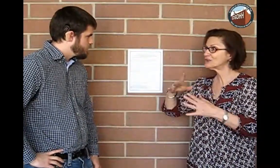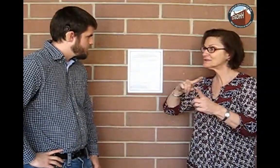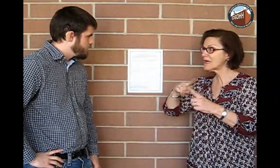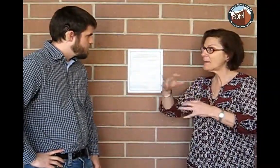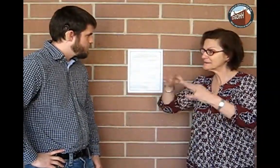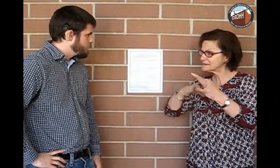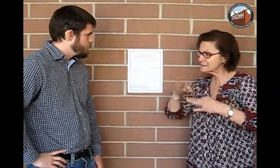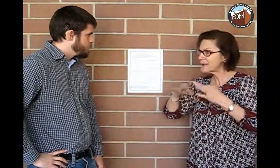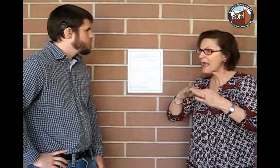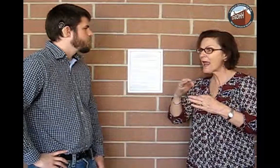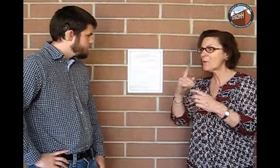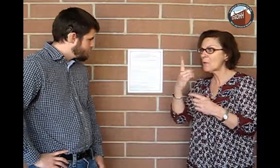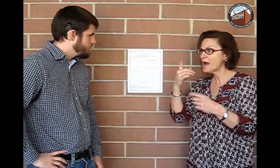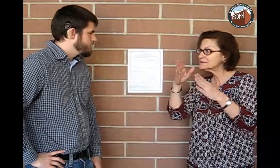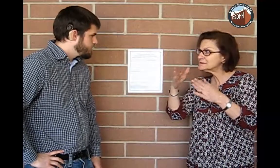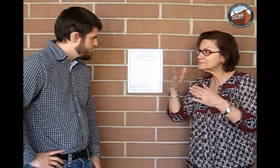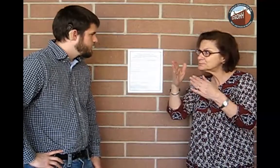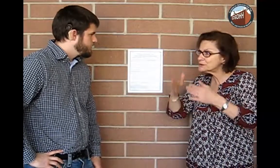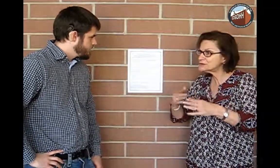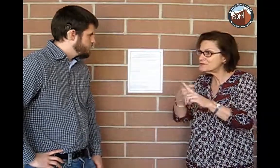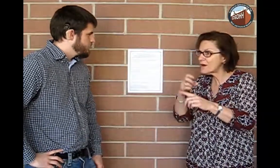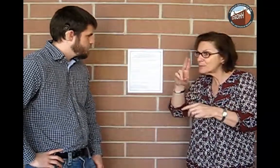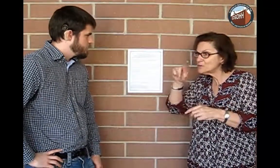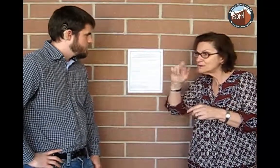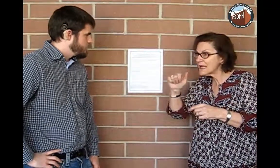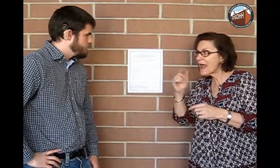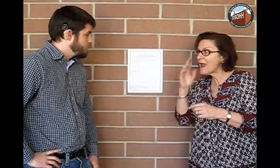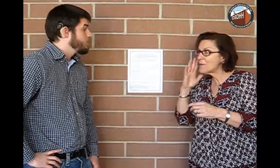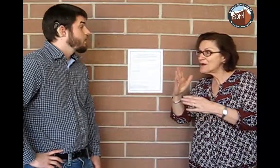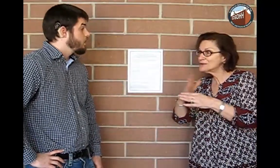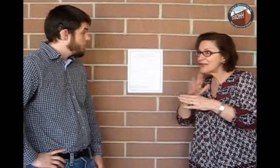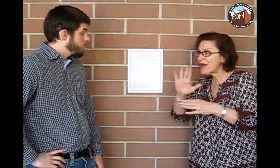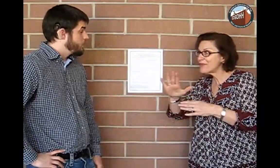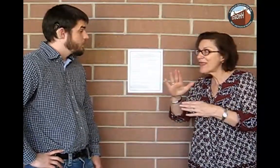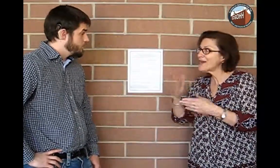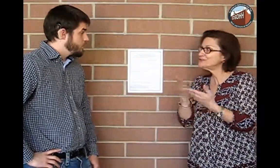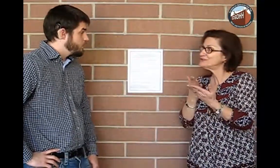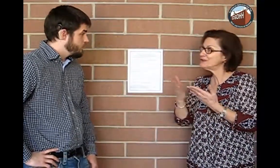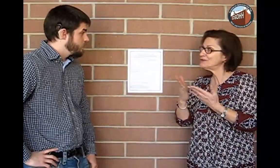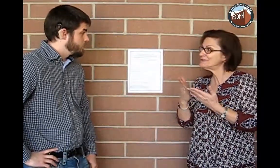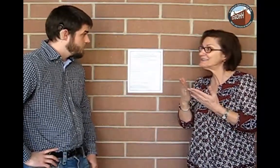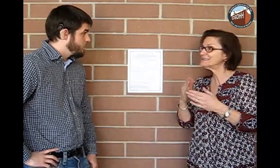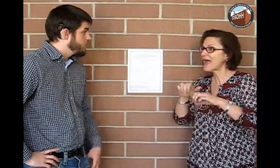good, or maybe everybody else would about idea.